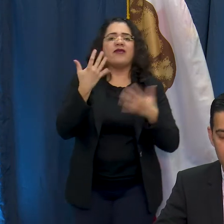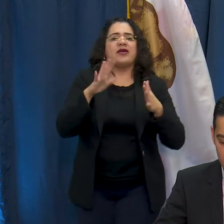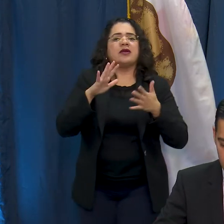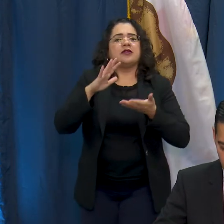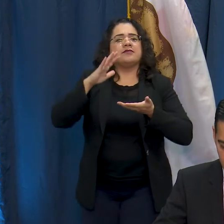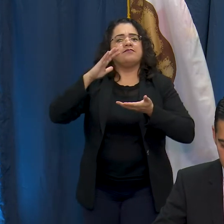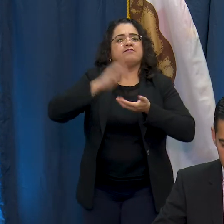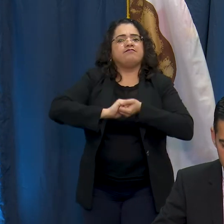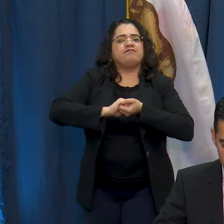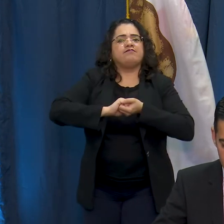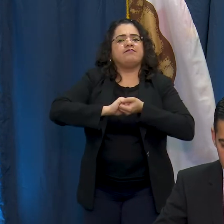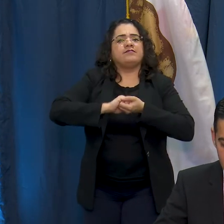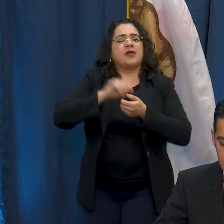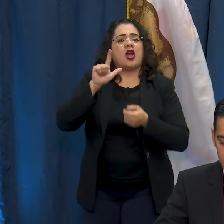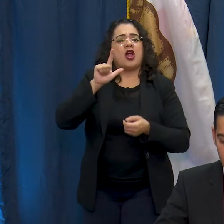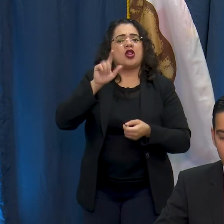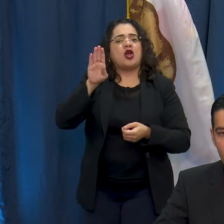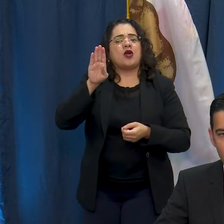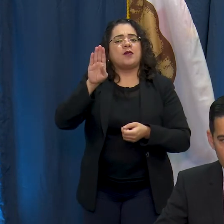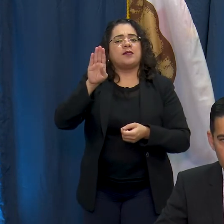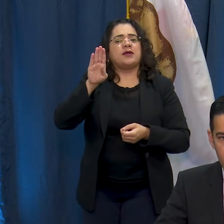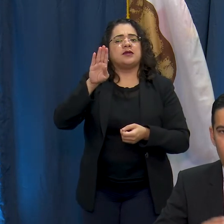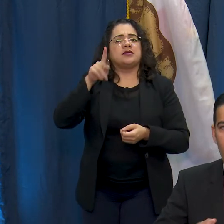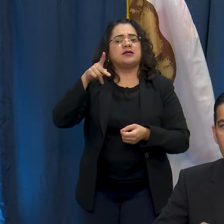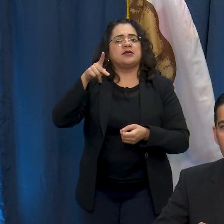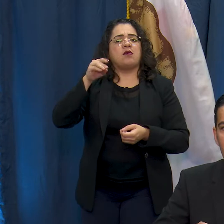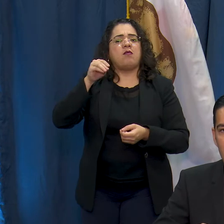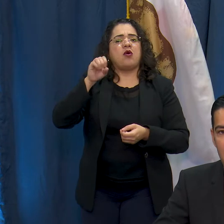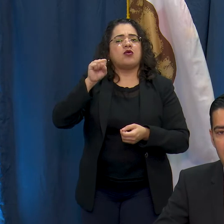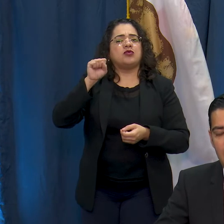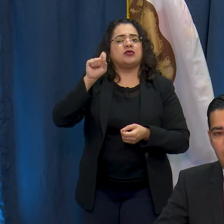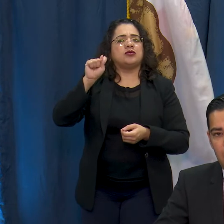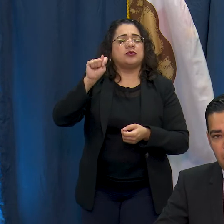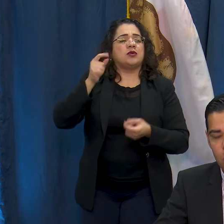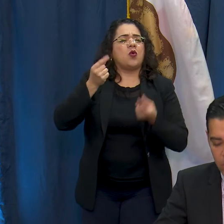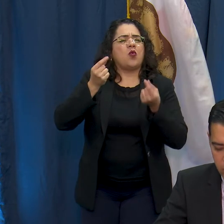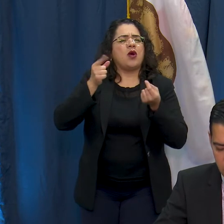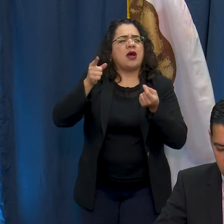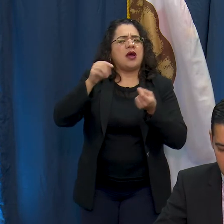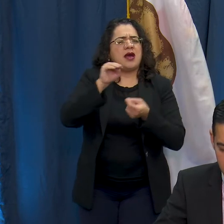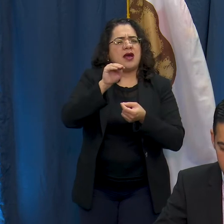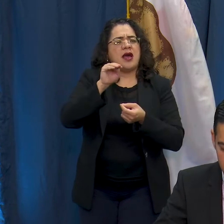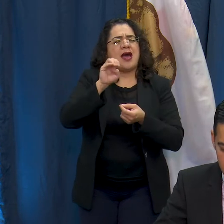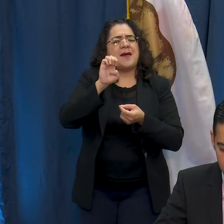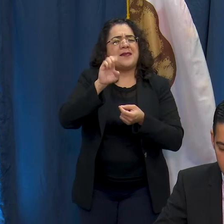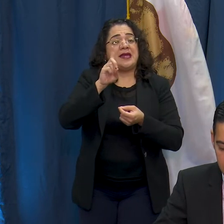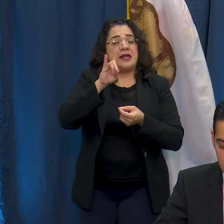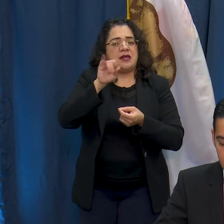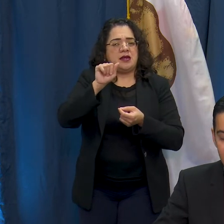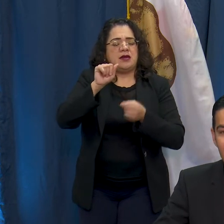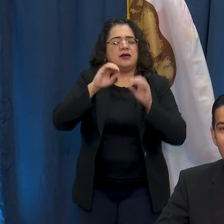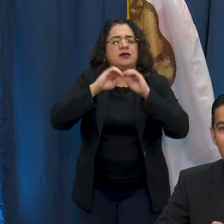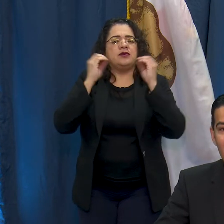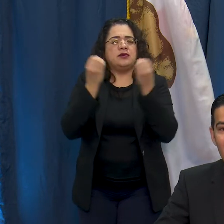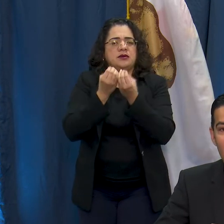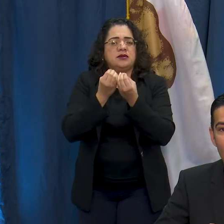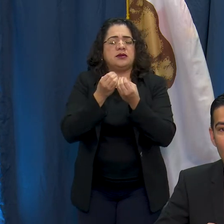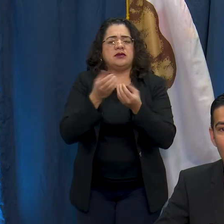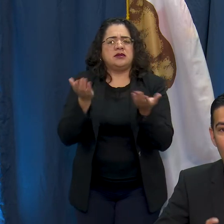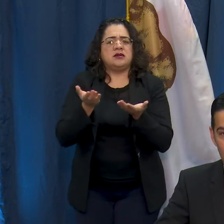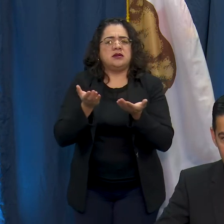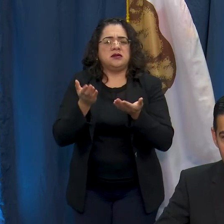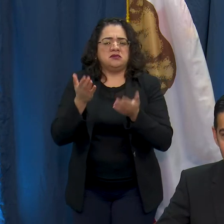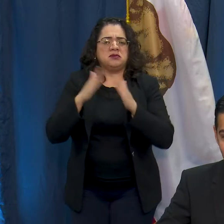with the Long Beach Post. The Long Beach Post of course is a media organization here in the City of Long Beach. They